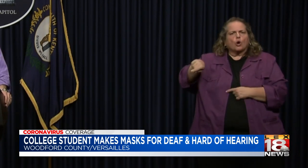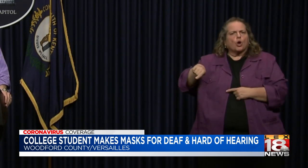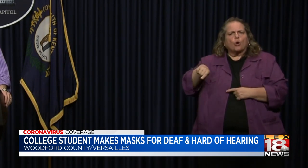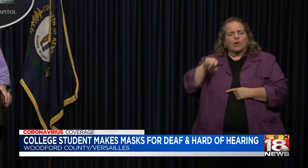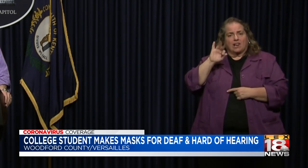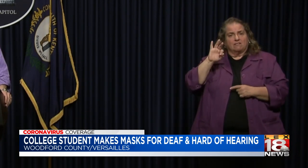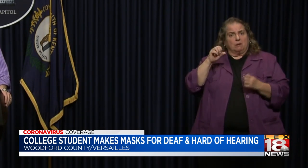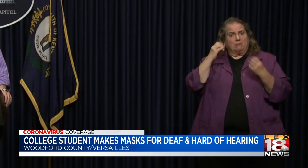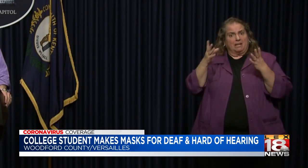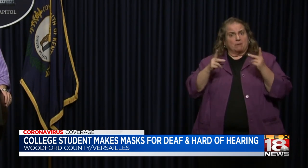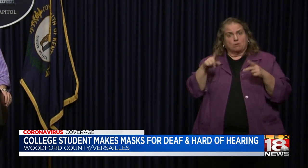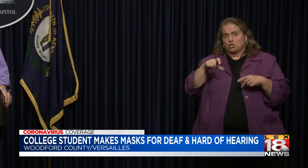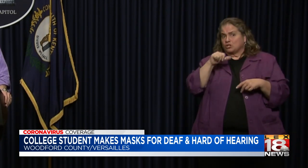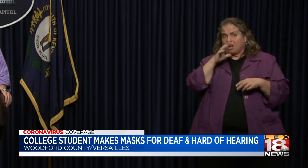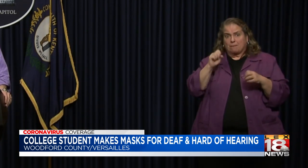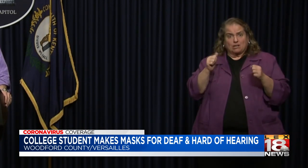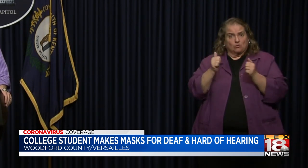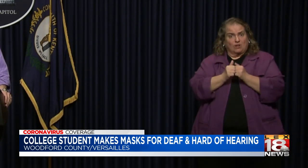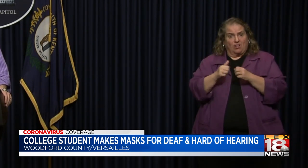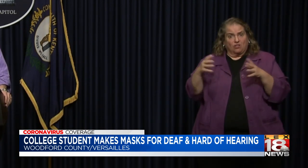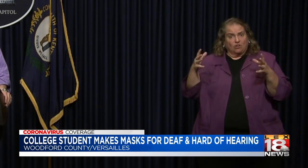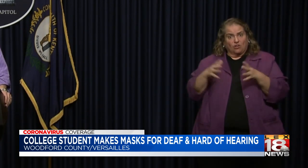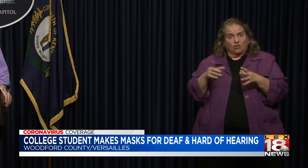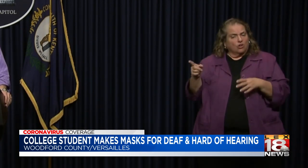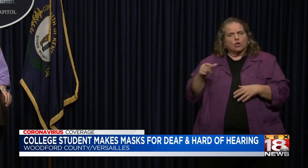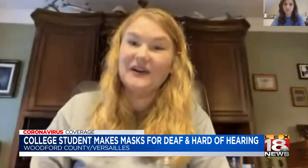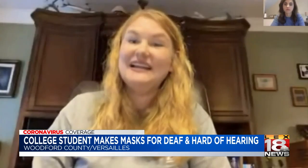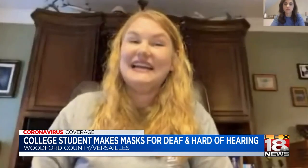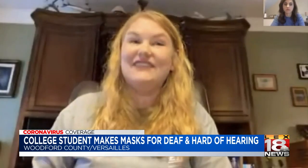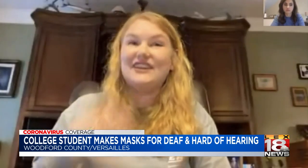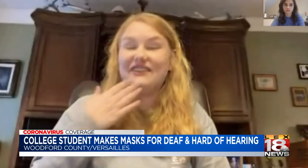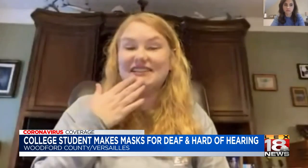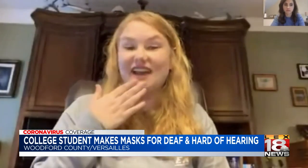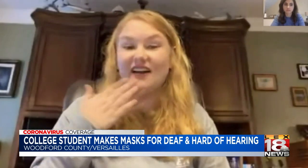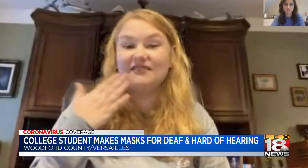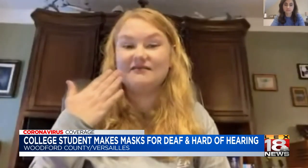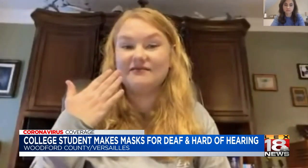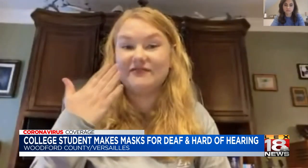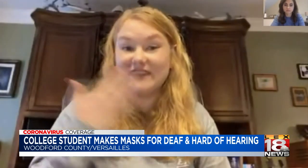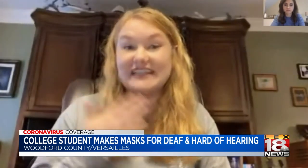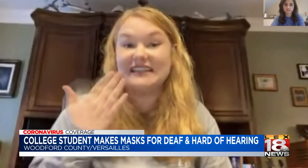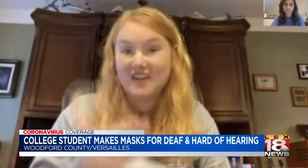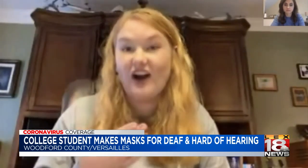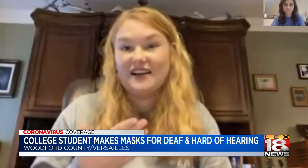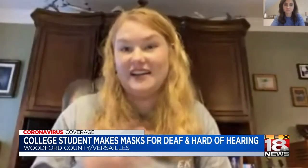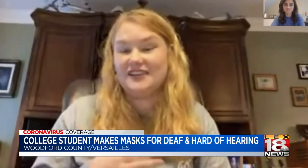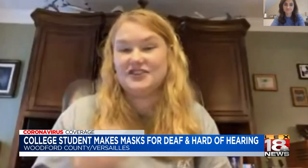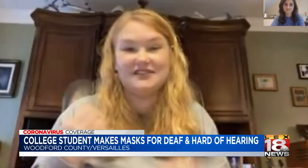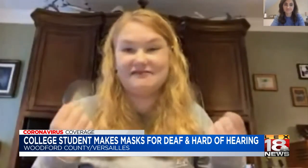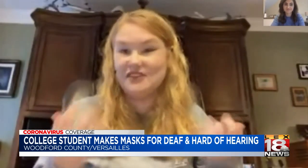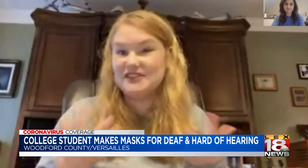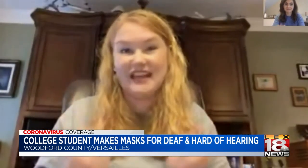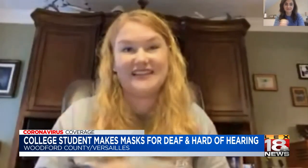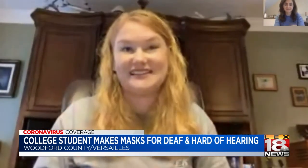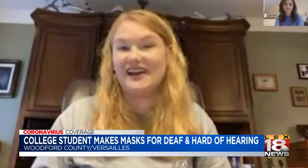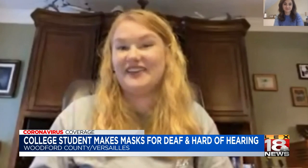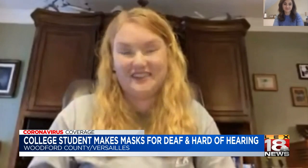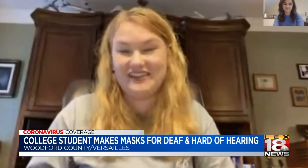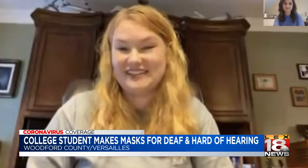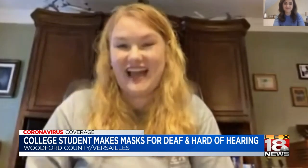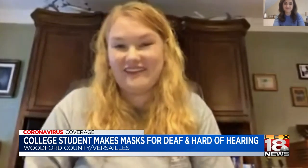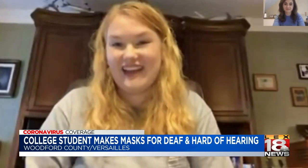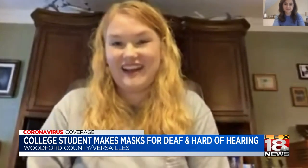a mask, then half of what you're saying is being missed. So even if it's not physically talking, just using